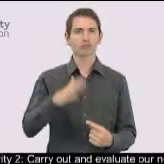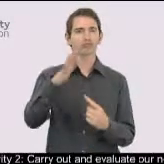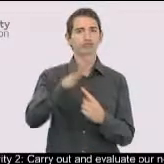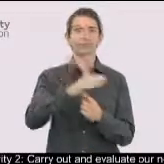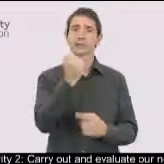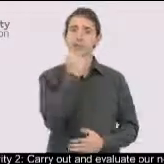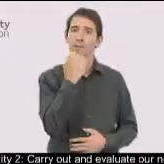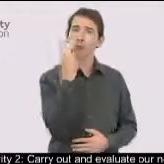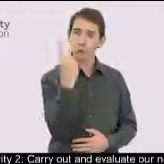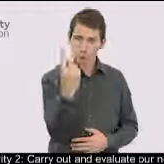Priority 2.